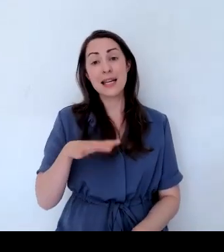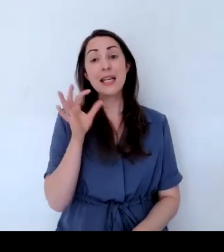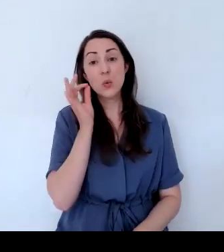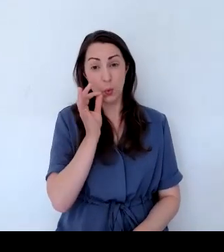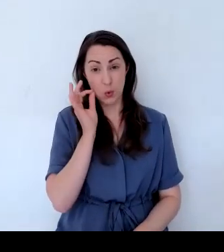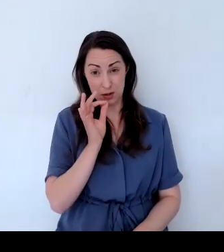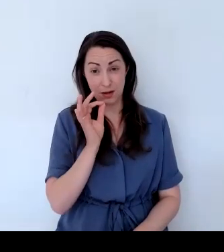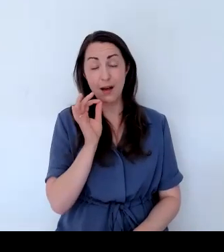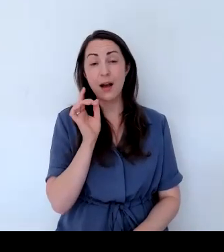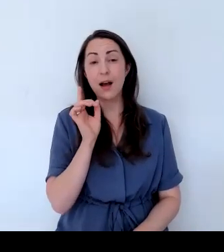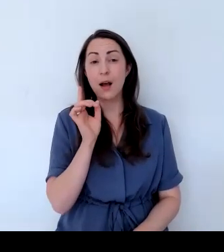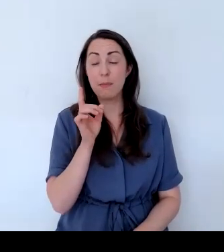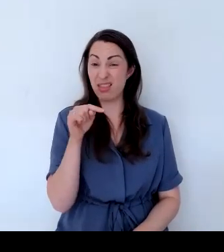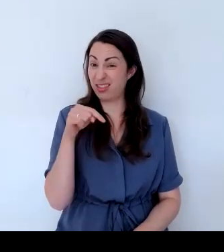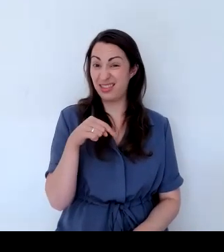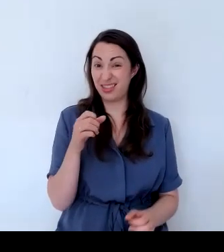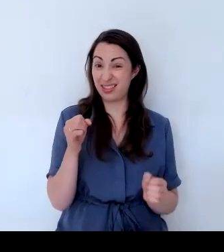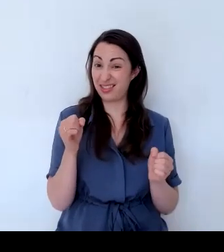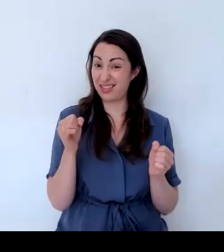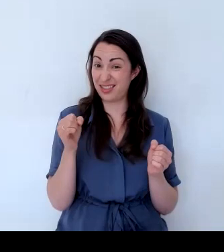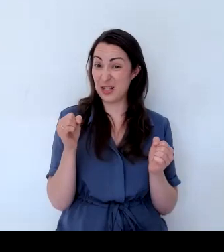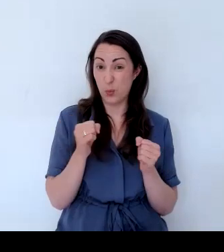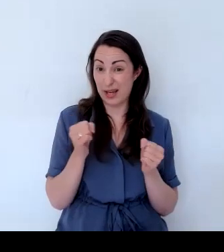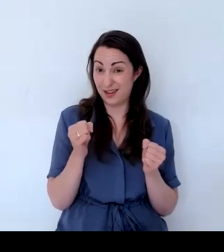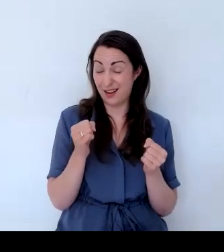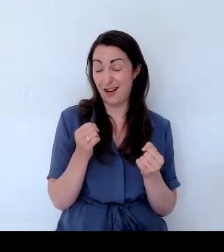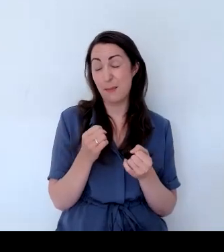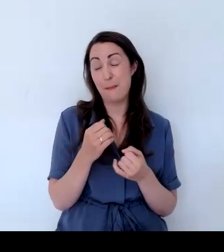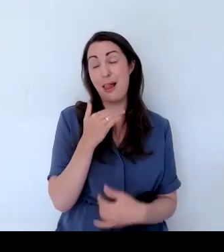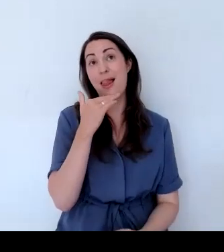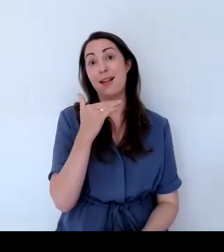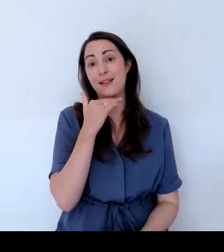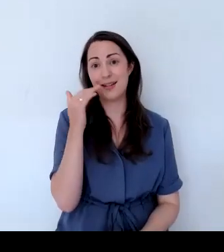winter we've had loads of water. it's obviously looked after itself.